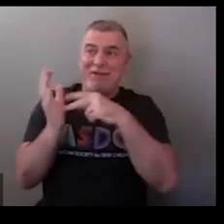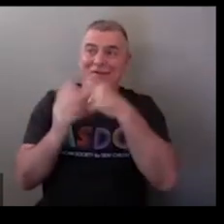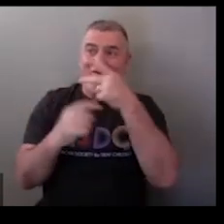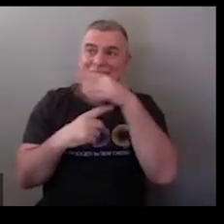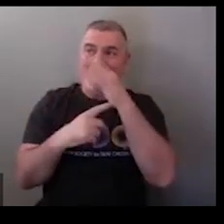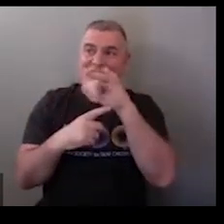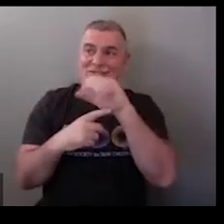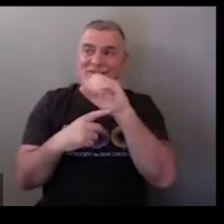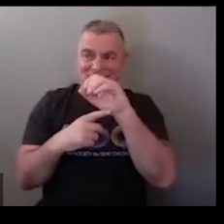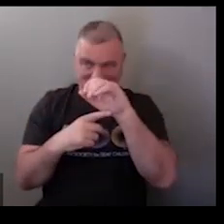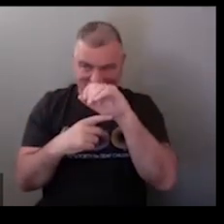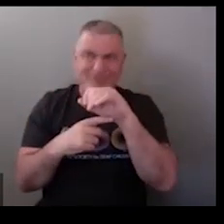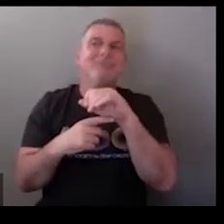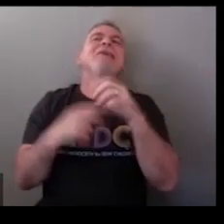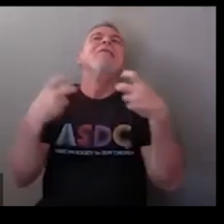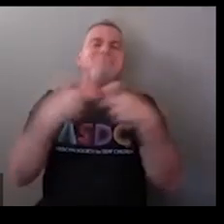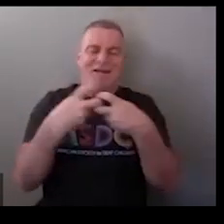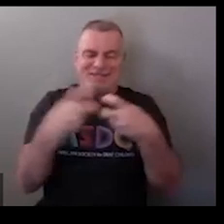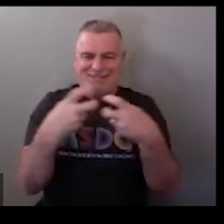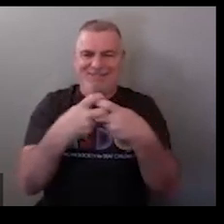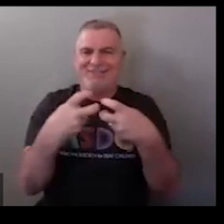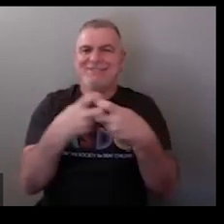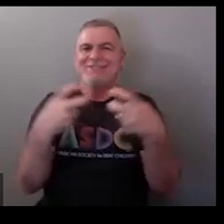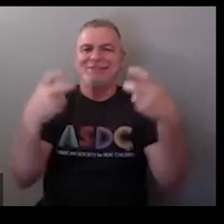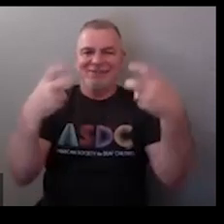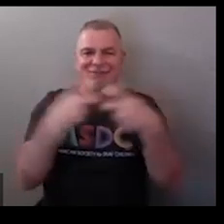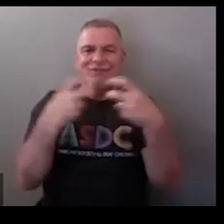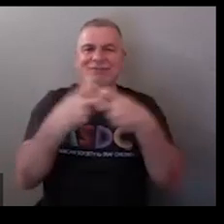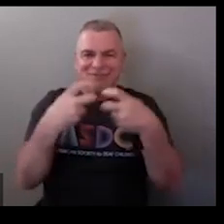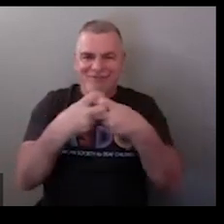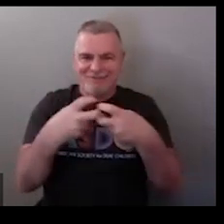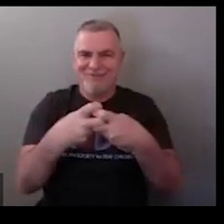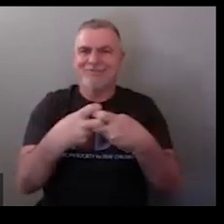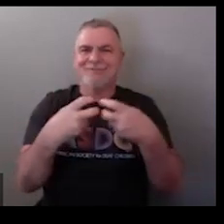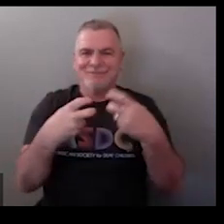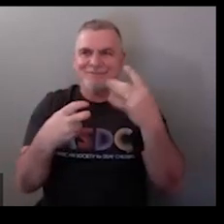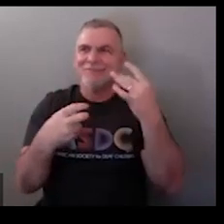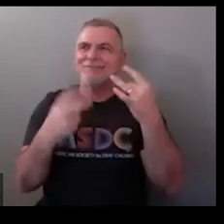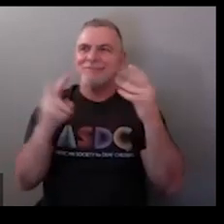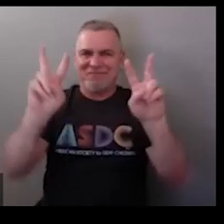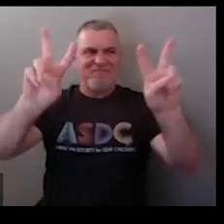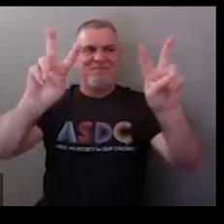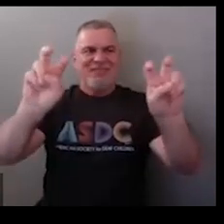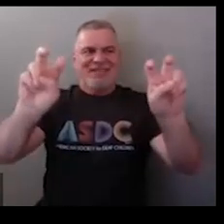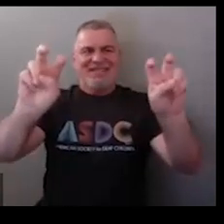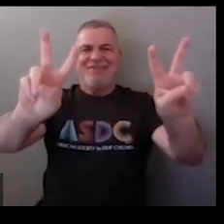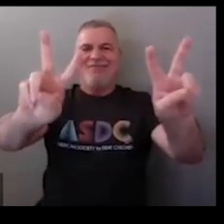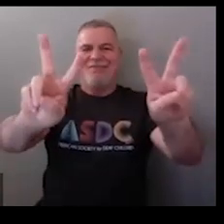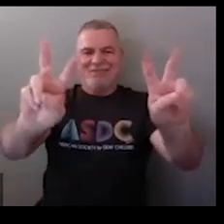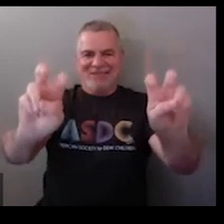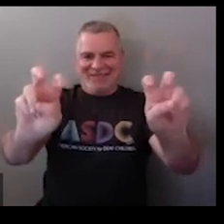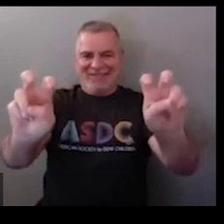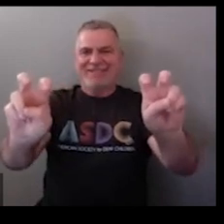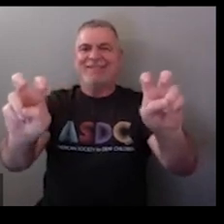is physics yeah so this is physics interesting so it's a bent v so take your